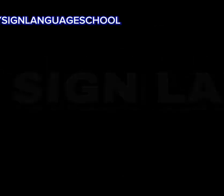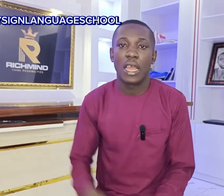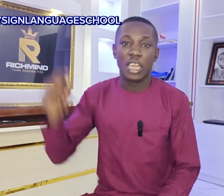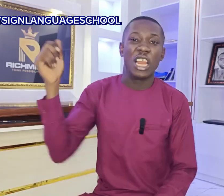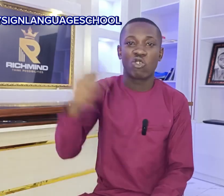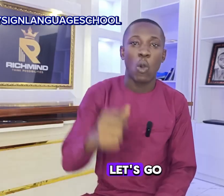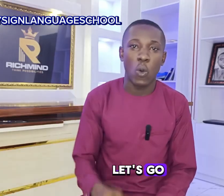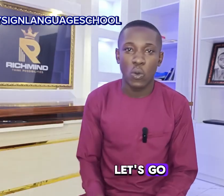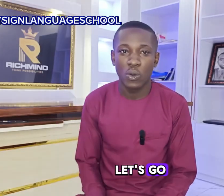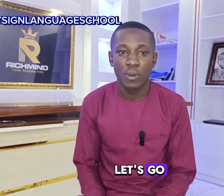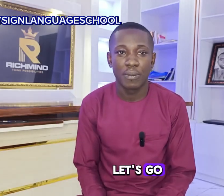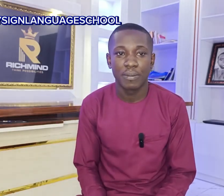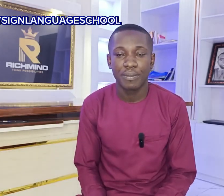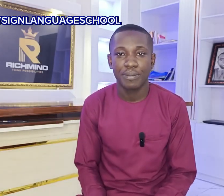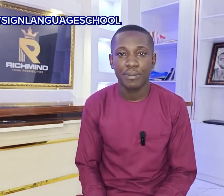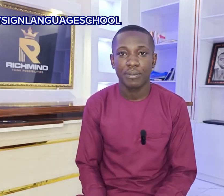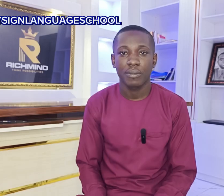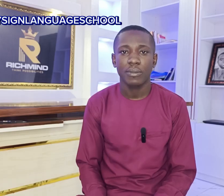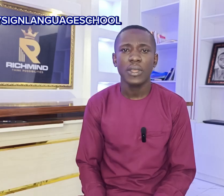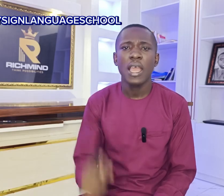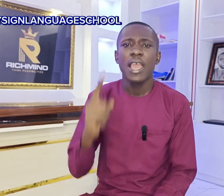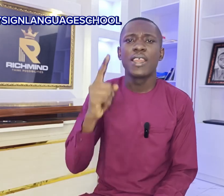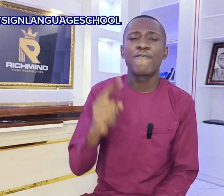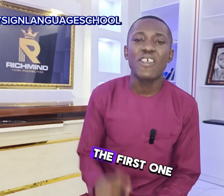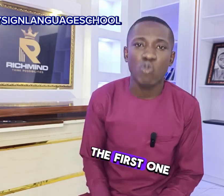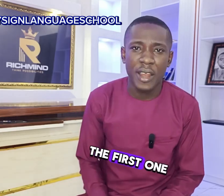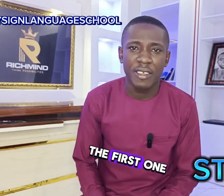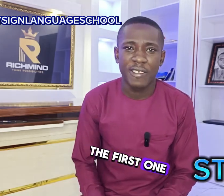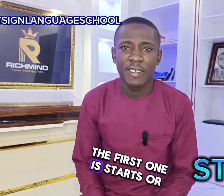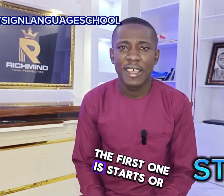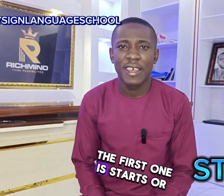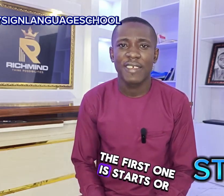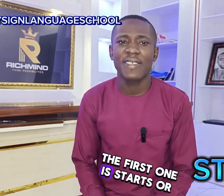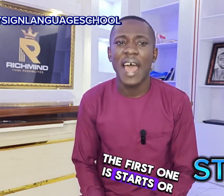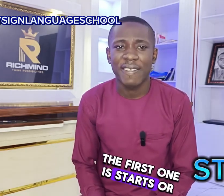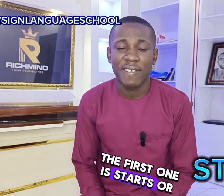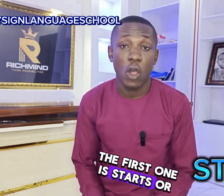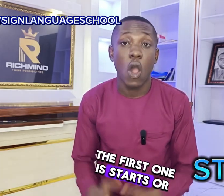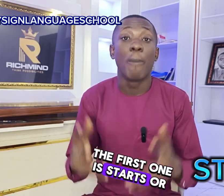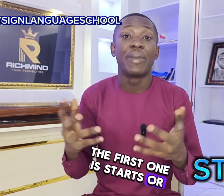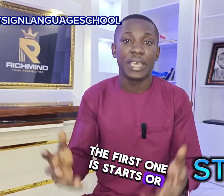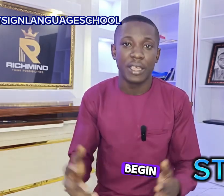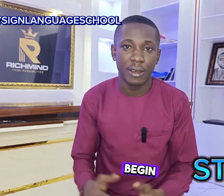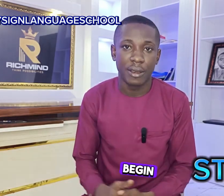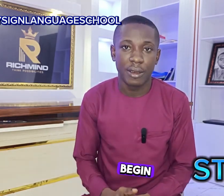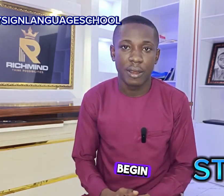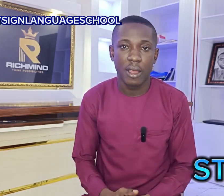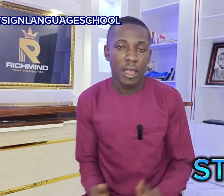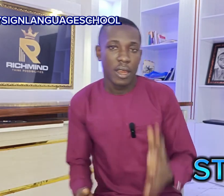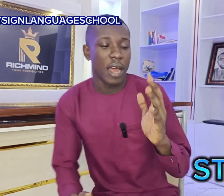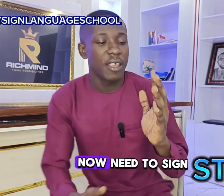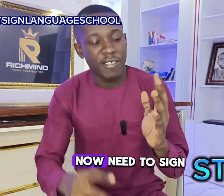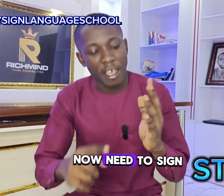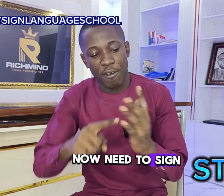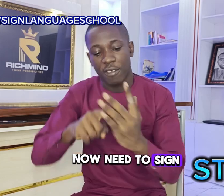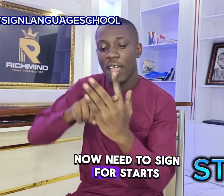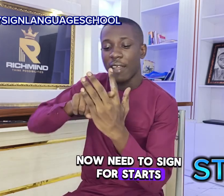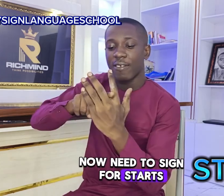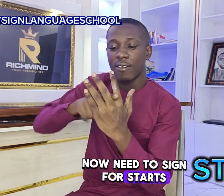let's go the first one is start or begin now this is sign for starts